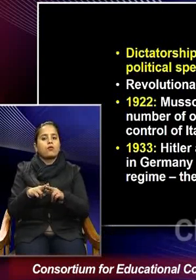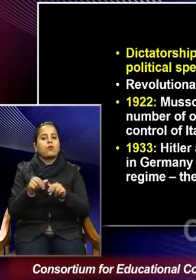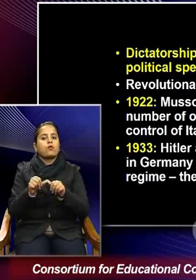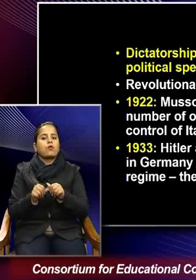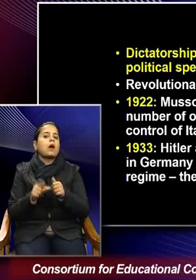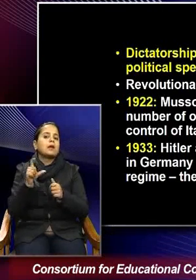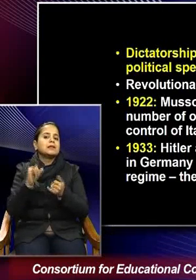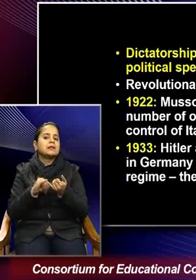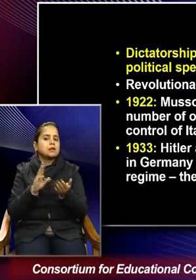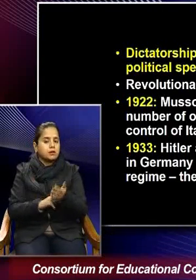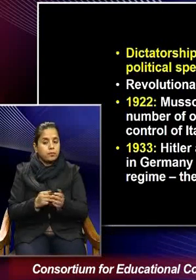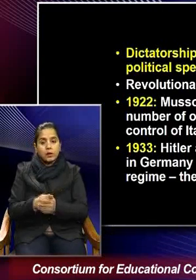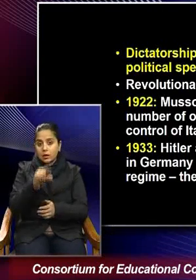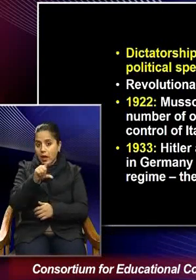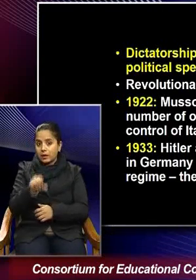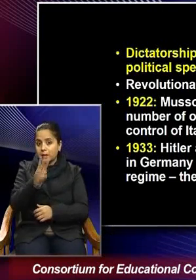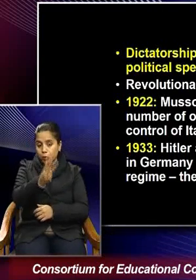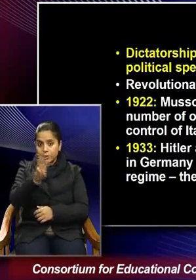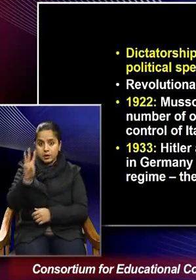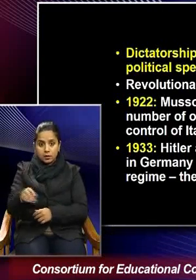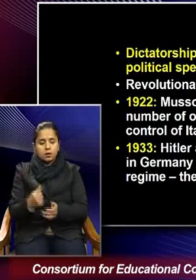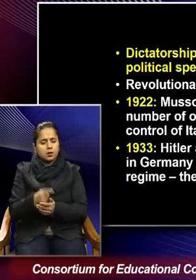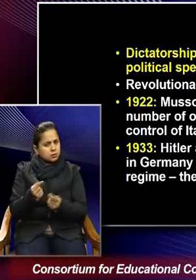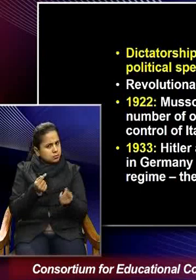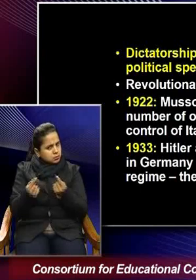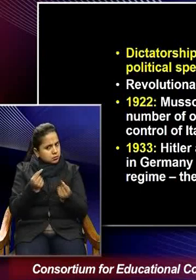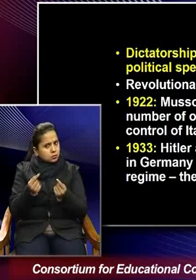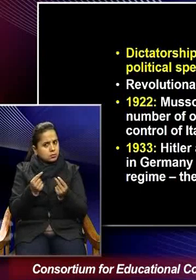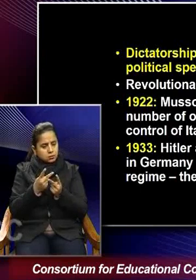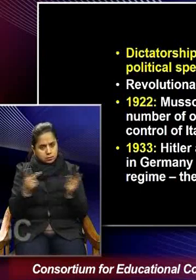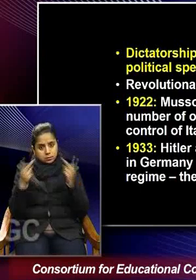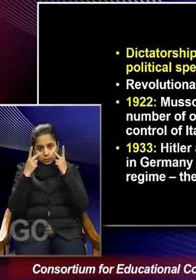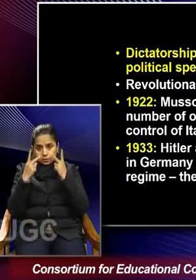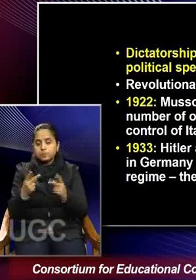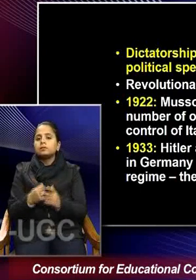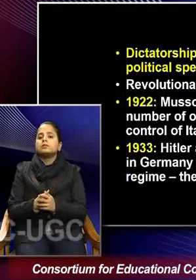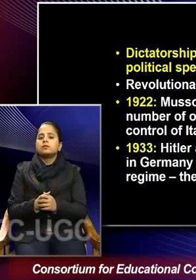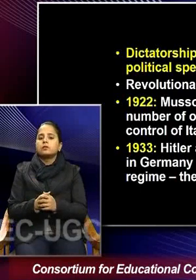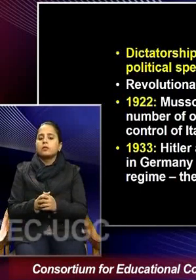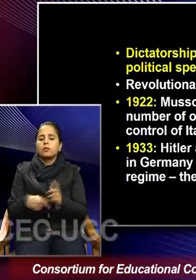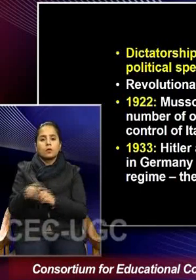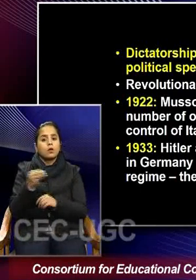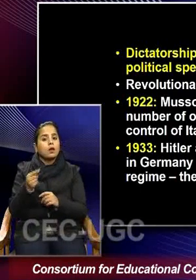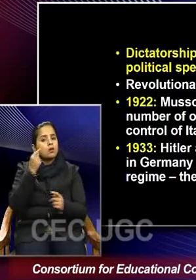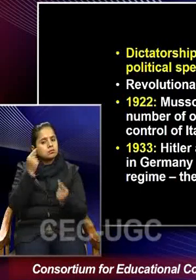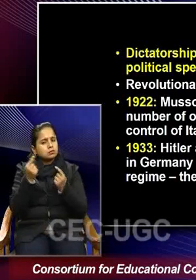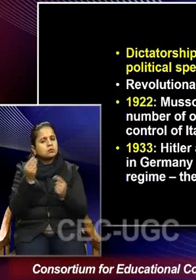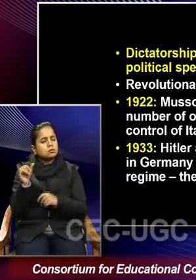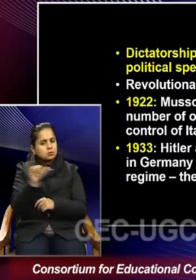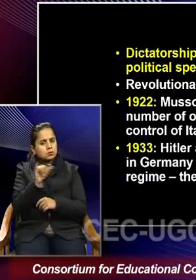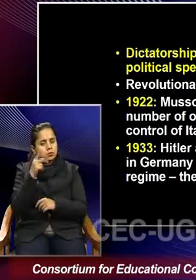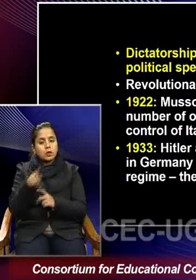And in 1933, uh, similar kind of, uh, uh, similar kind of, uh,